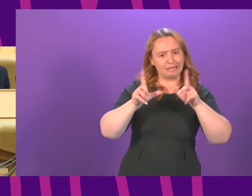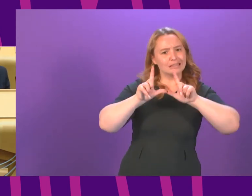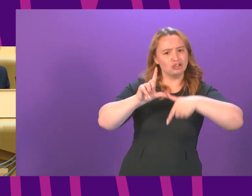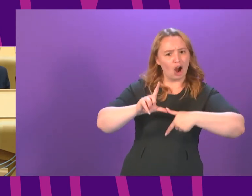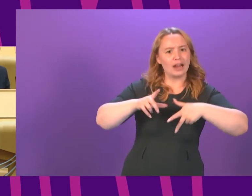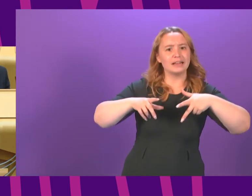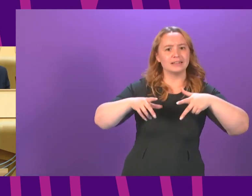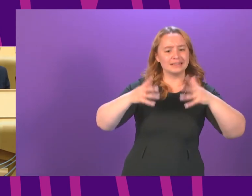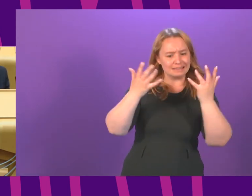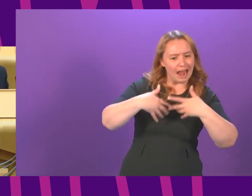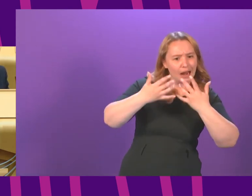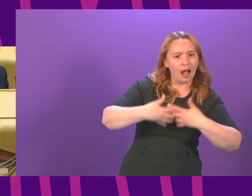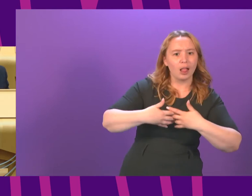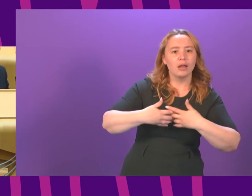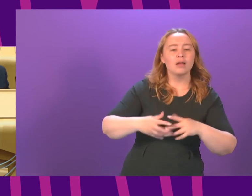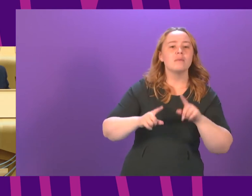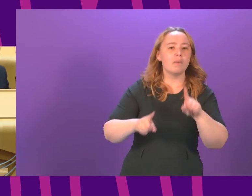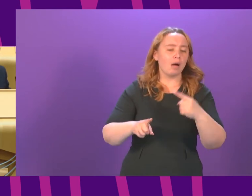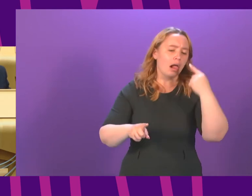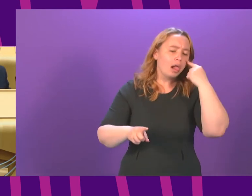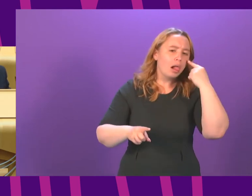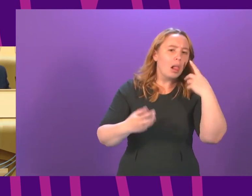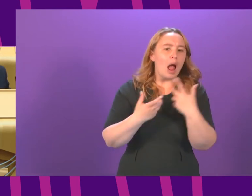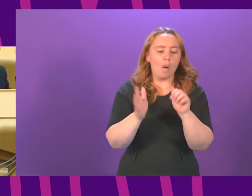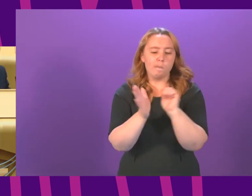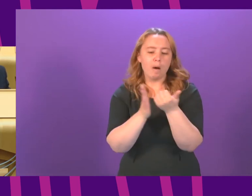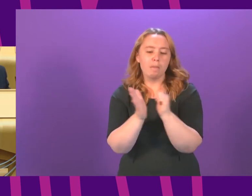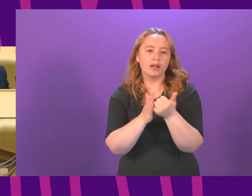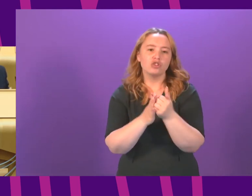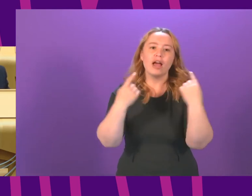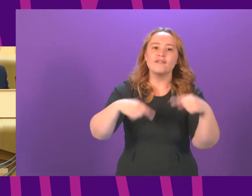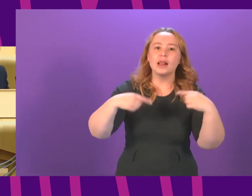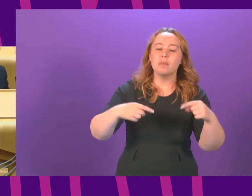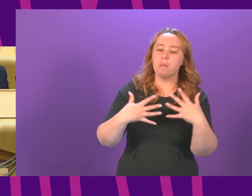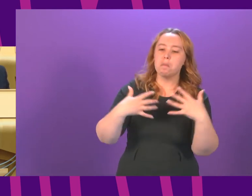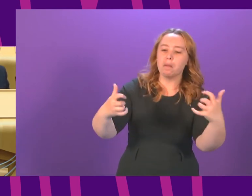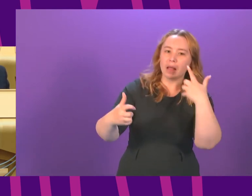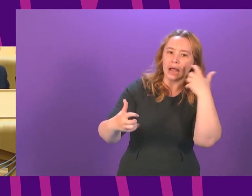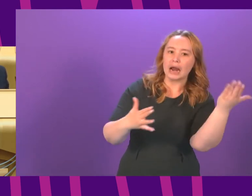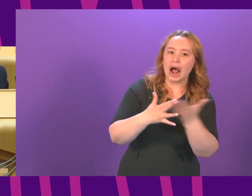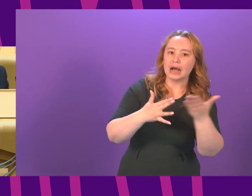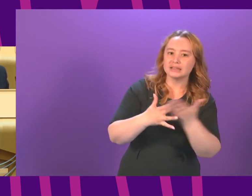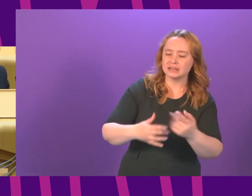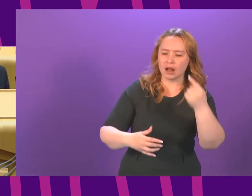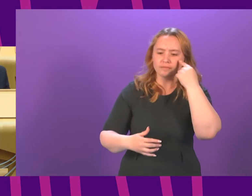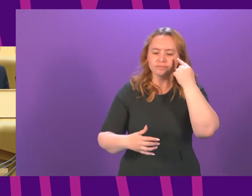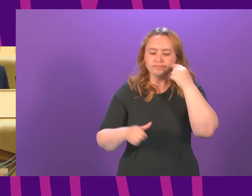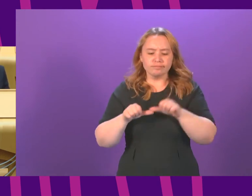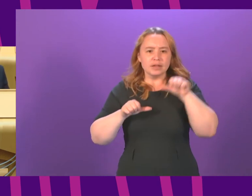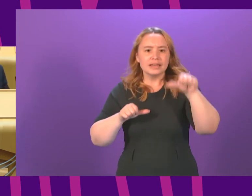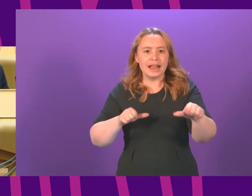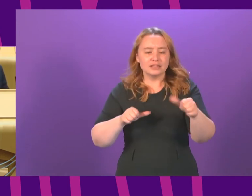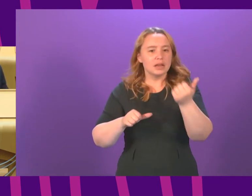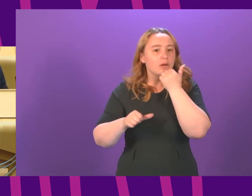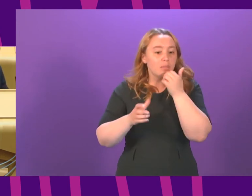certainly more than happy to look at how we publish something that is available to the public to know what should be expected not